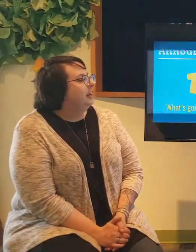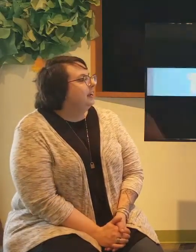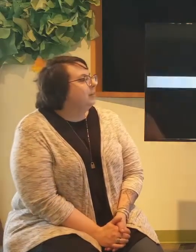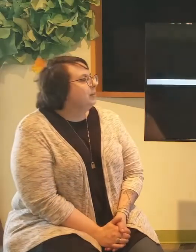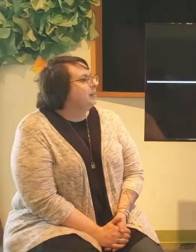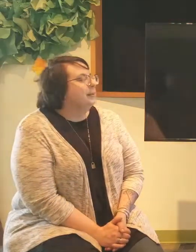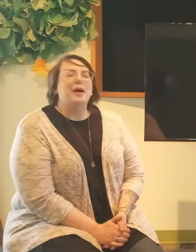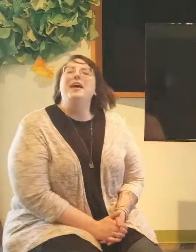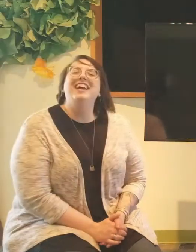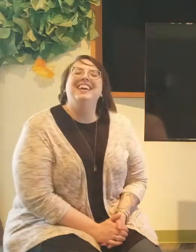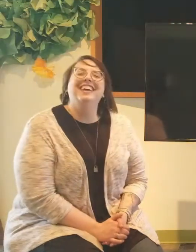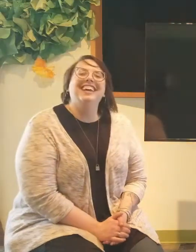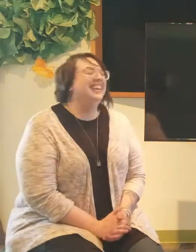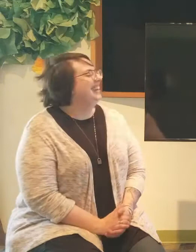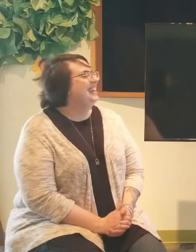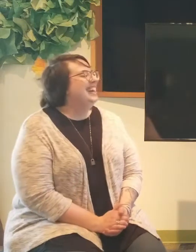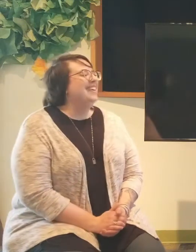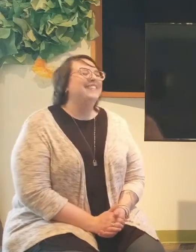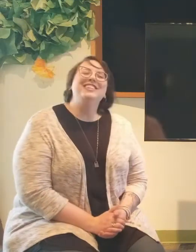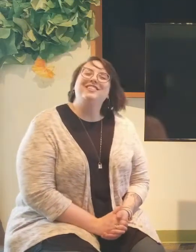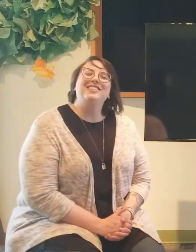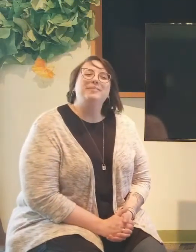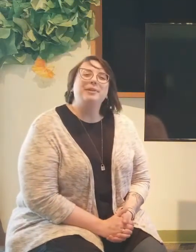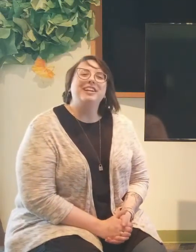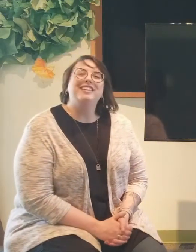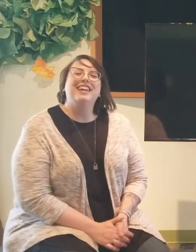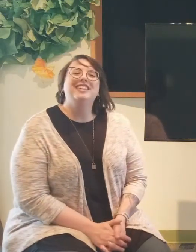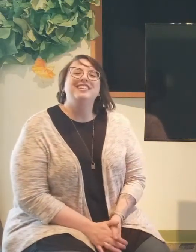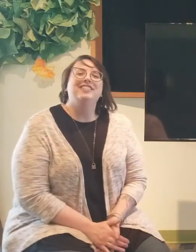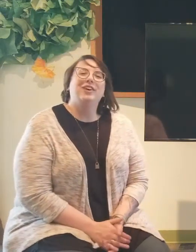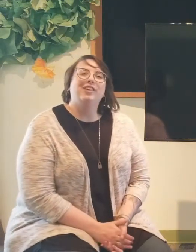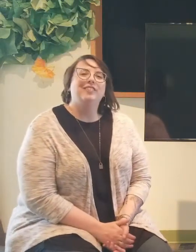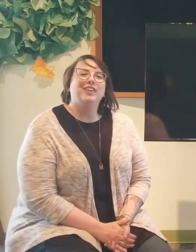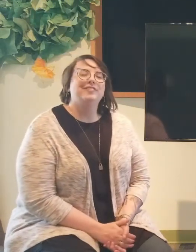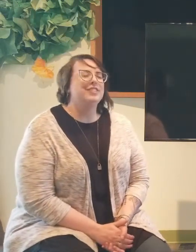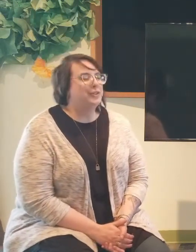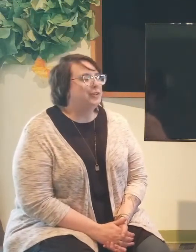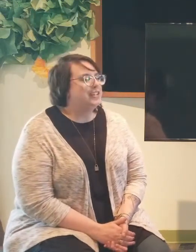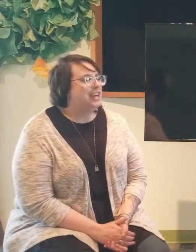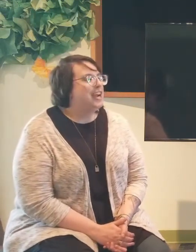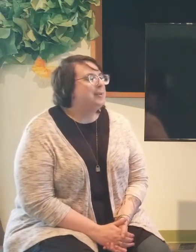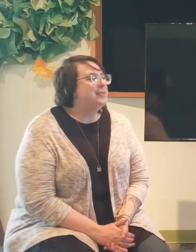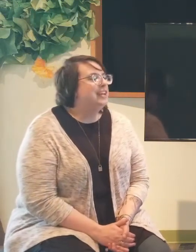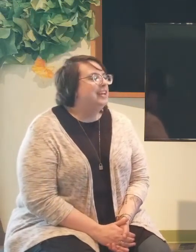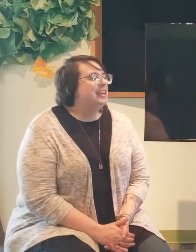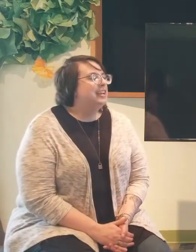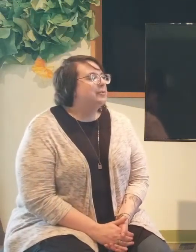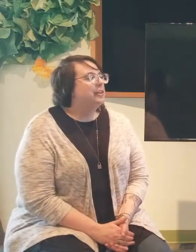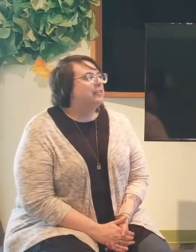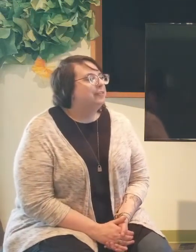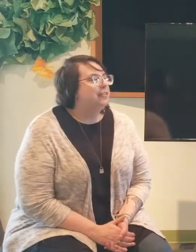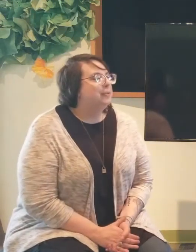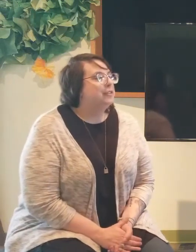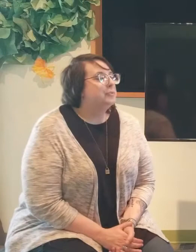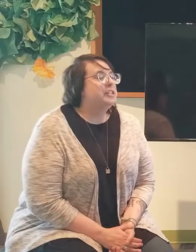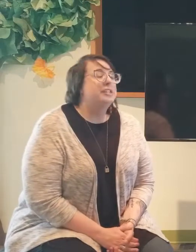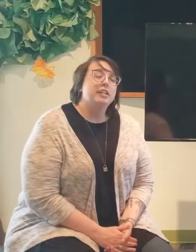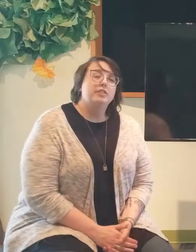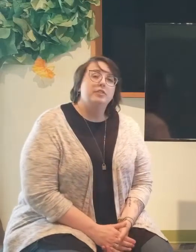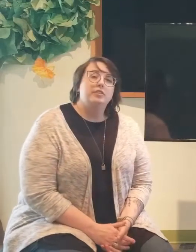There we go. We do this book at the end of all of our infant story times. It is one of our favorite ones. We sing it to the